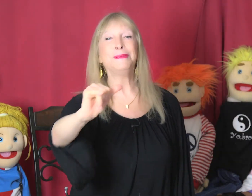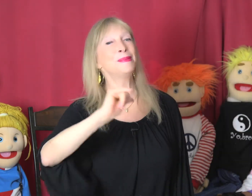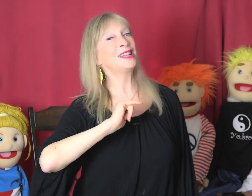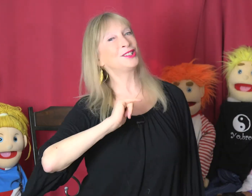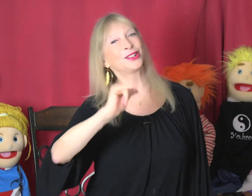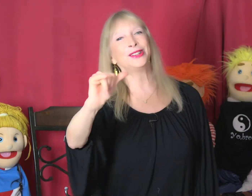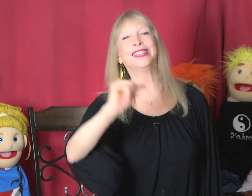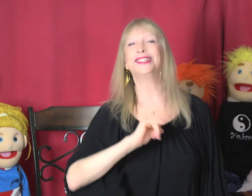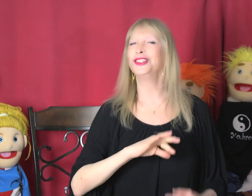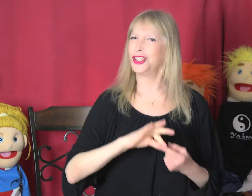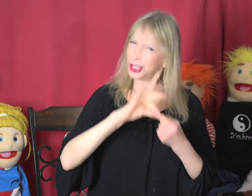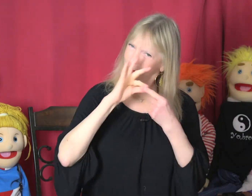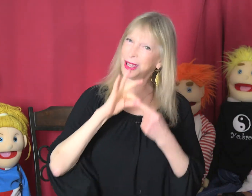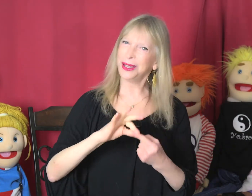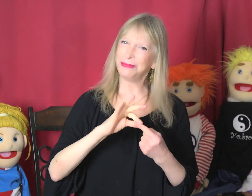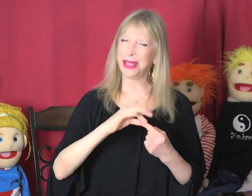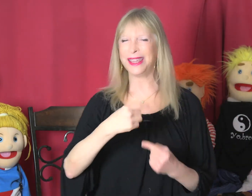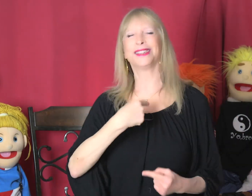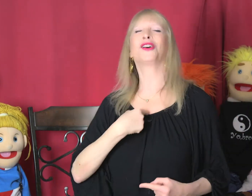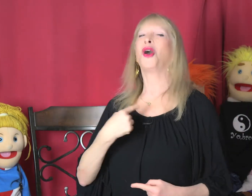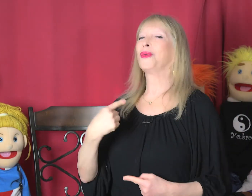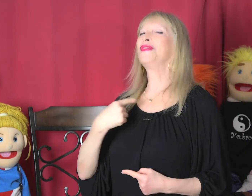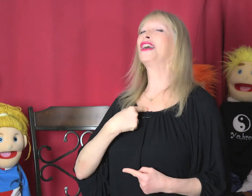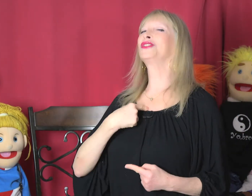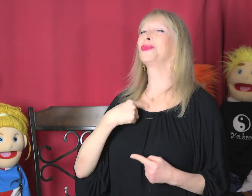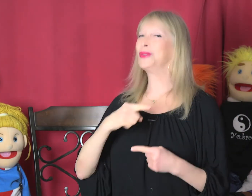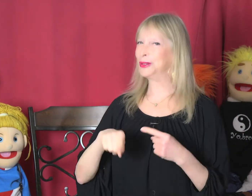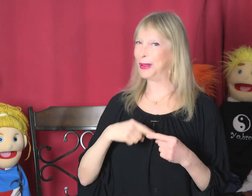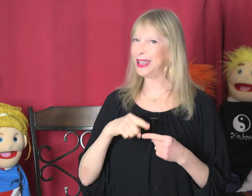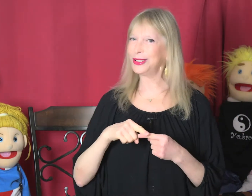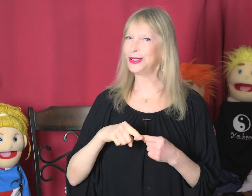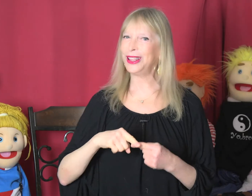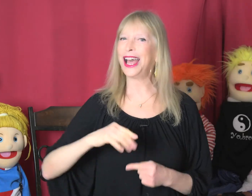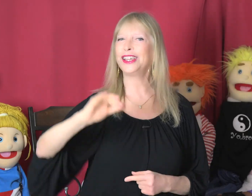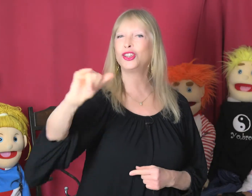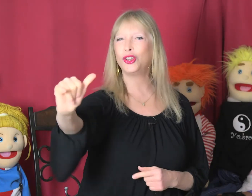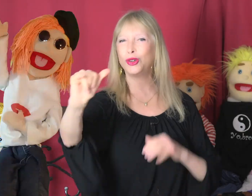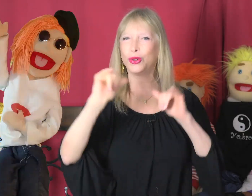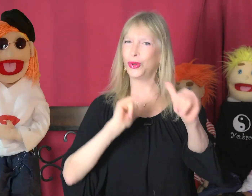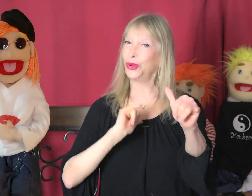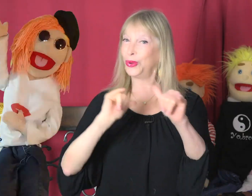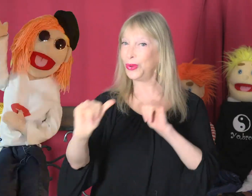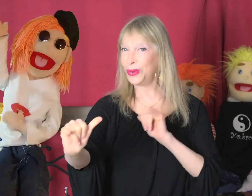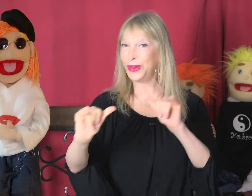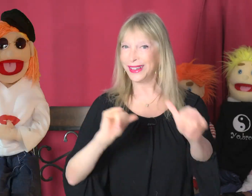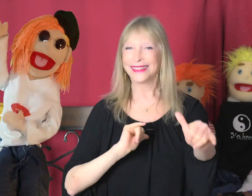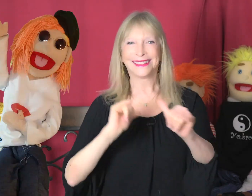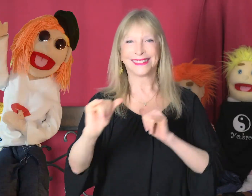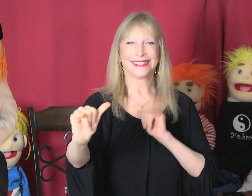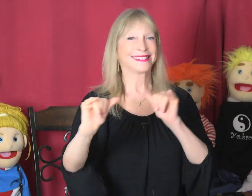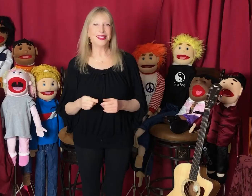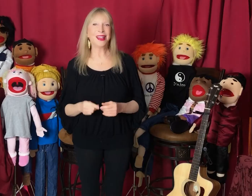special in just being me. When there's someone special like you. I can be